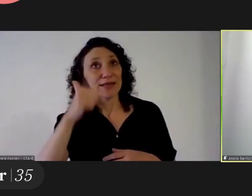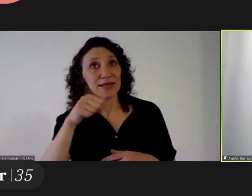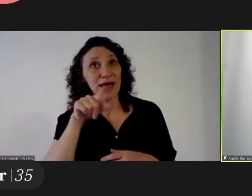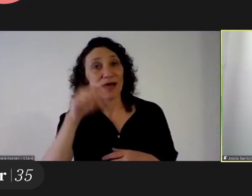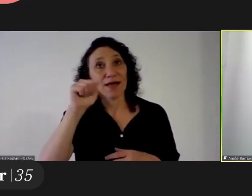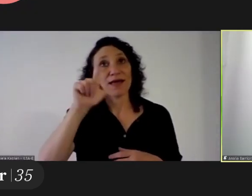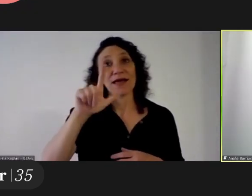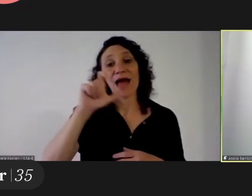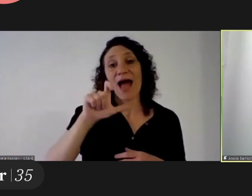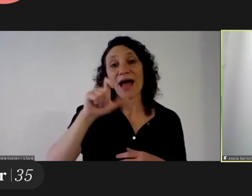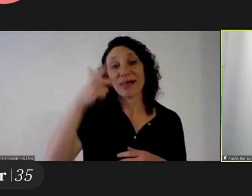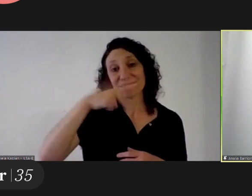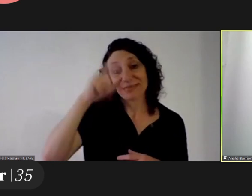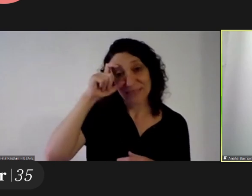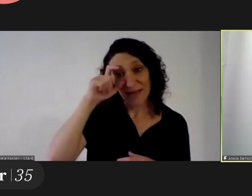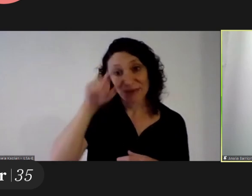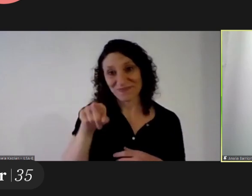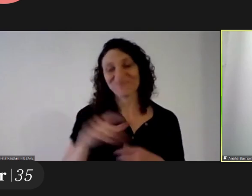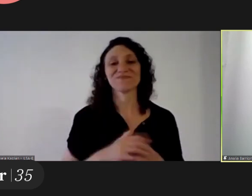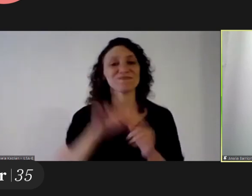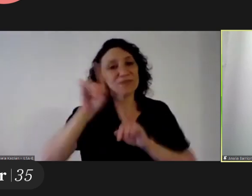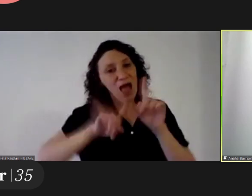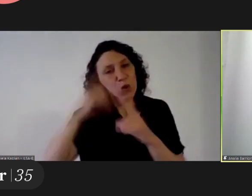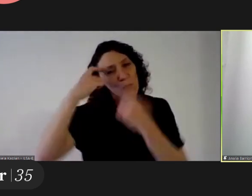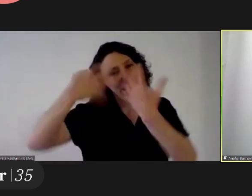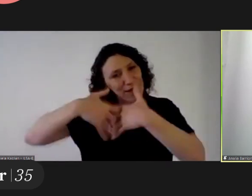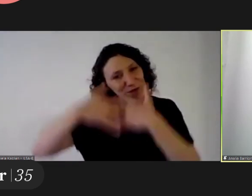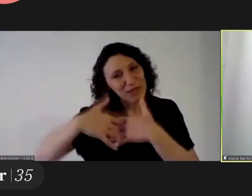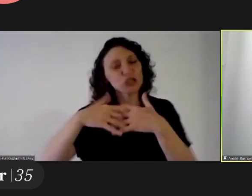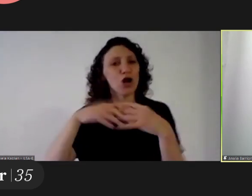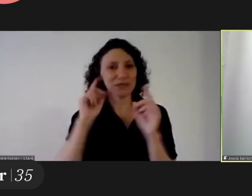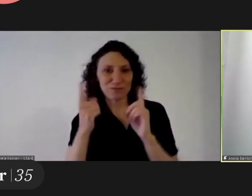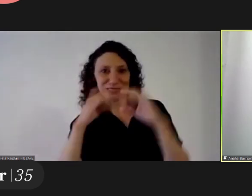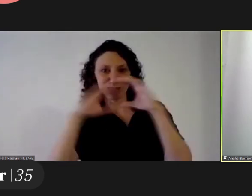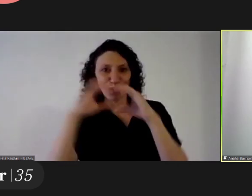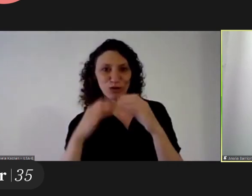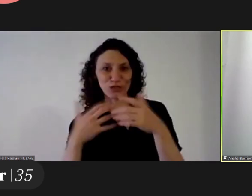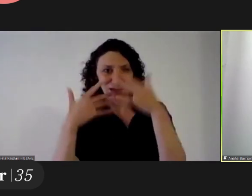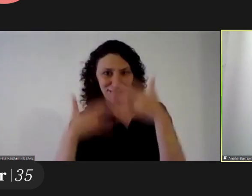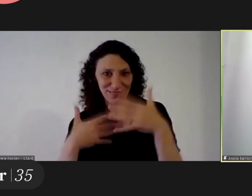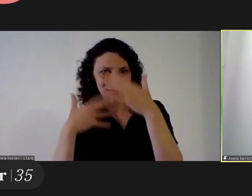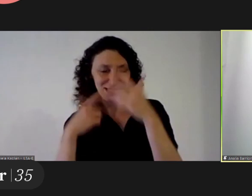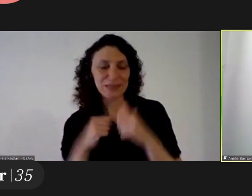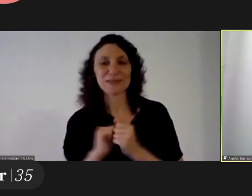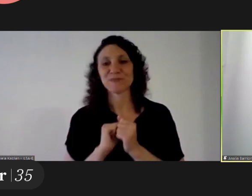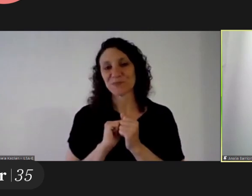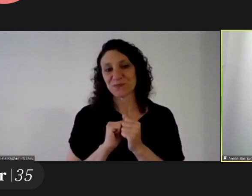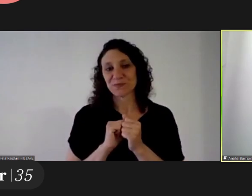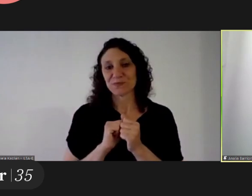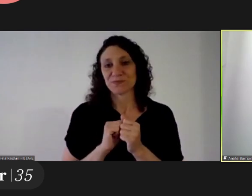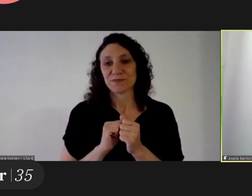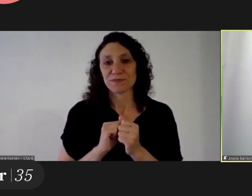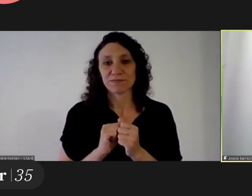now we are going to focus on some of the reflections from the audience that we can read in our chat box